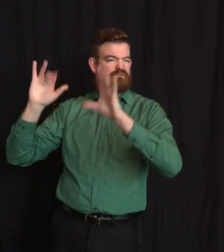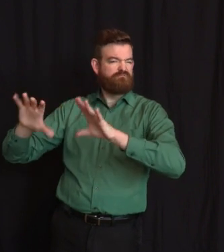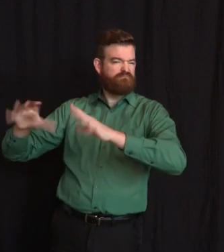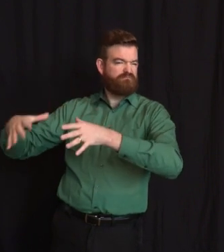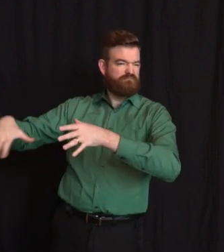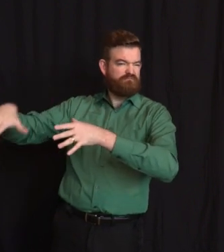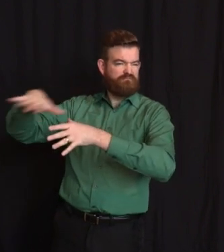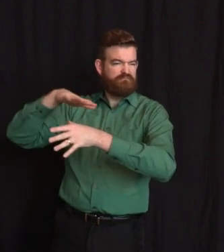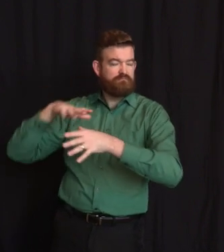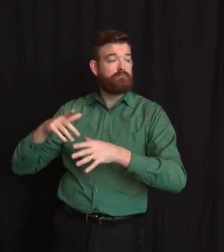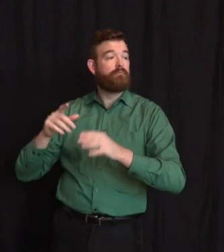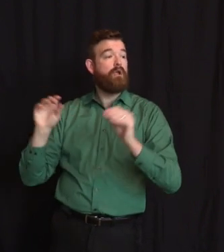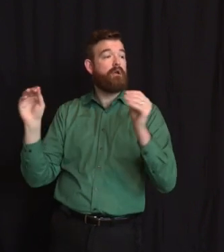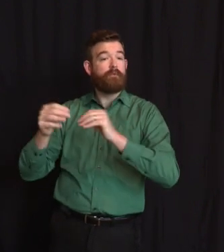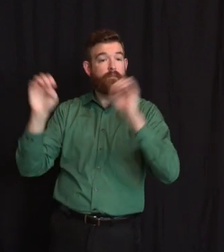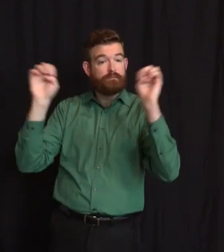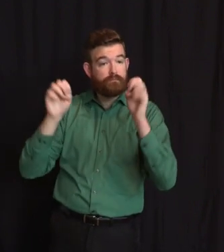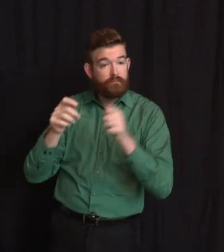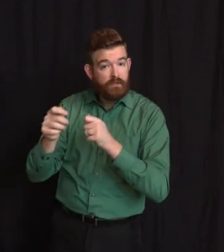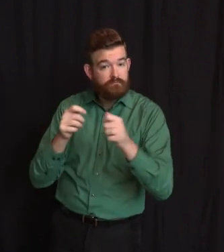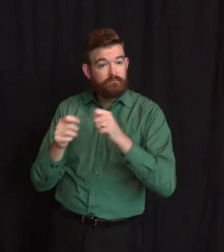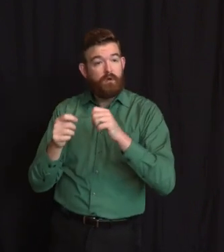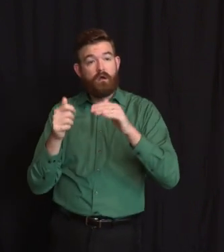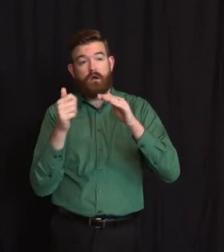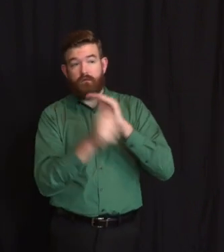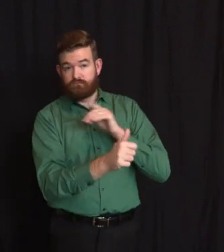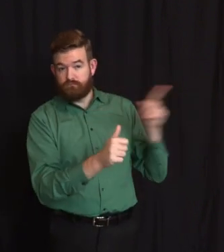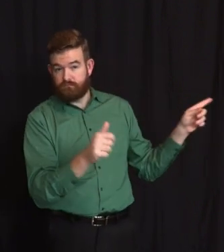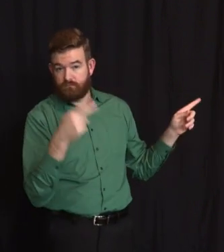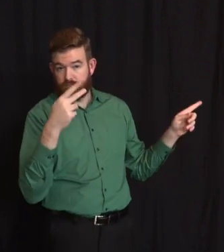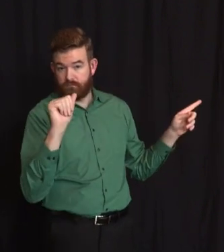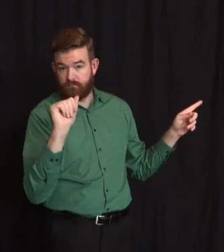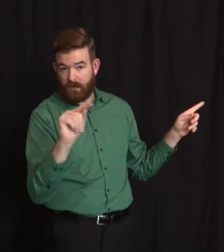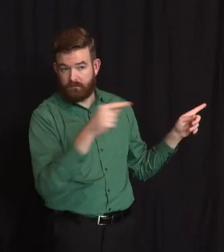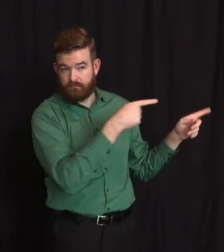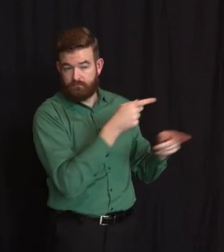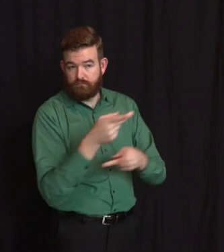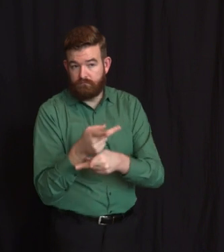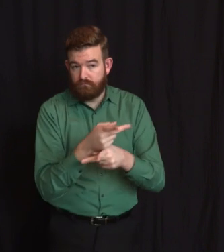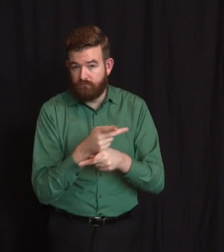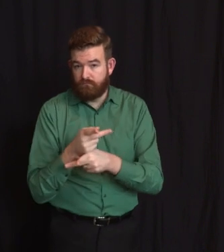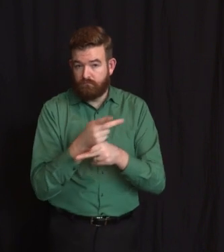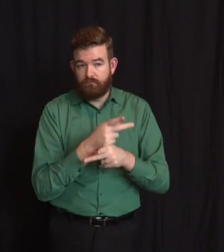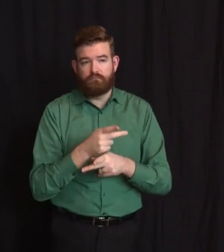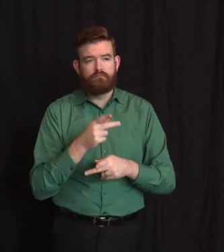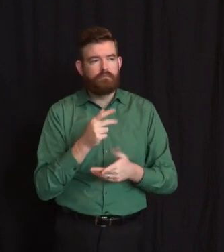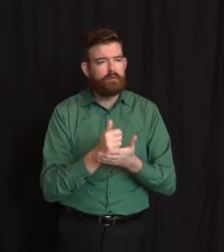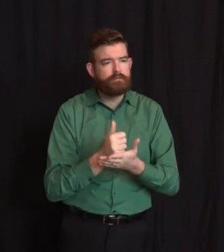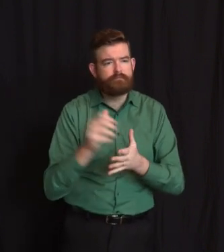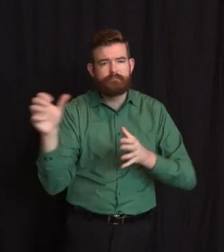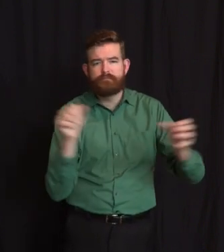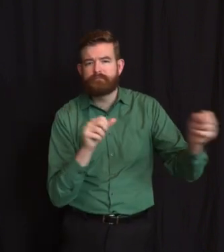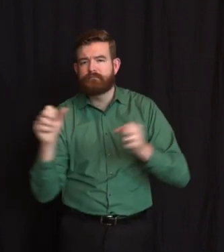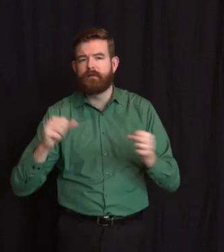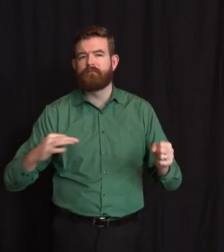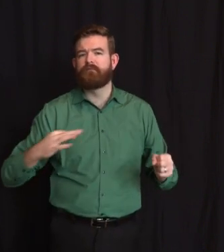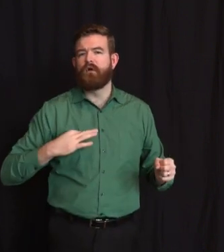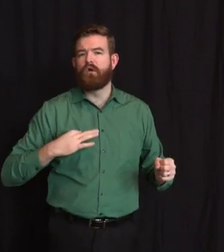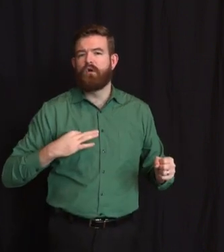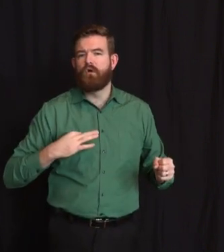identifying these opportunities. On testing across the state, there are now 70 7